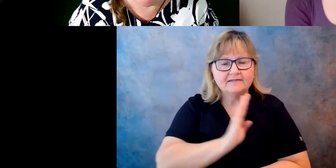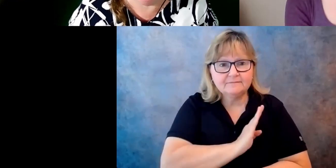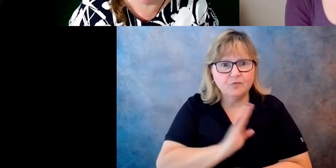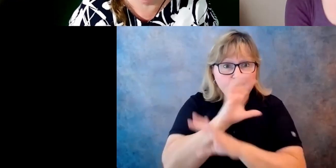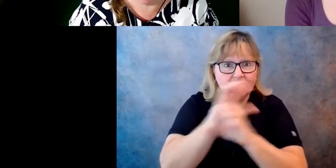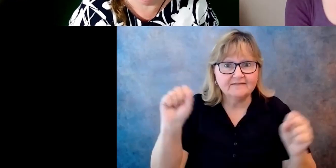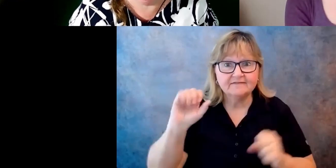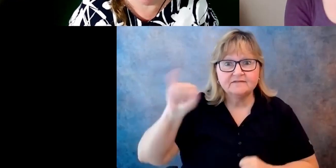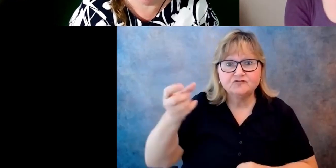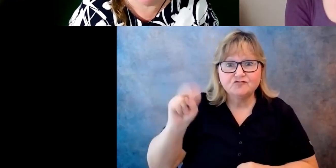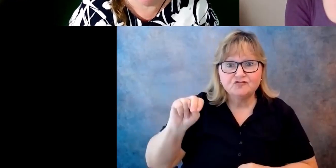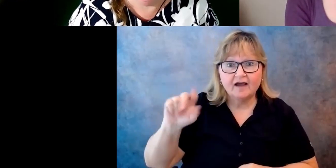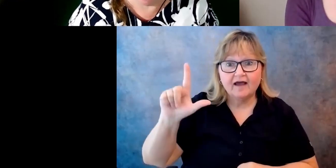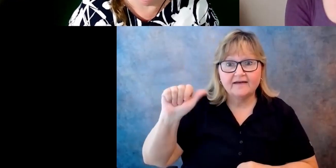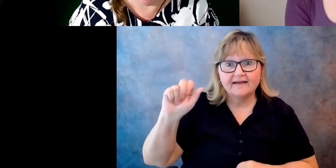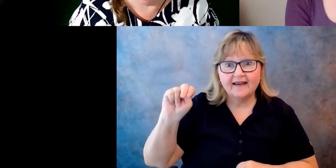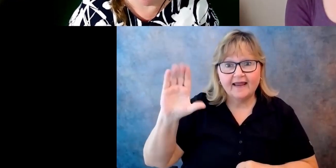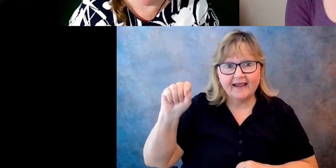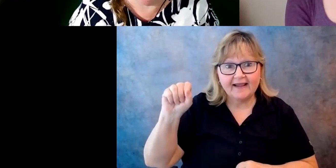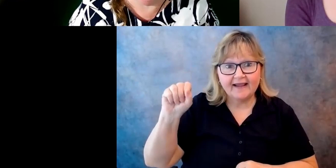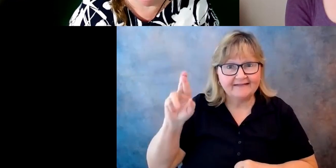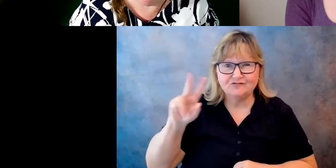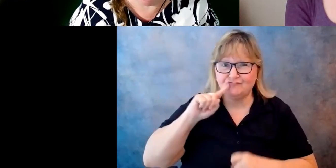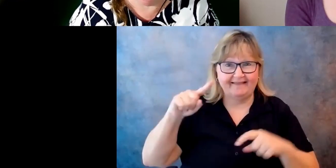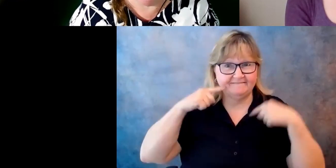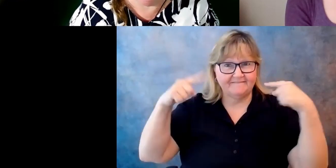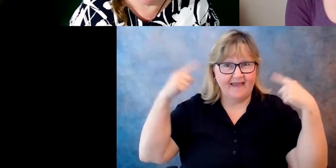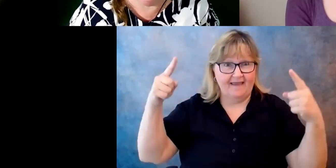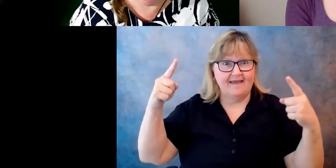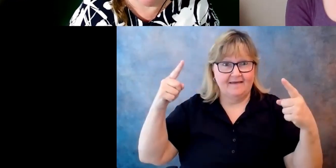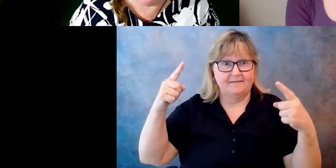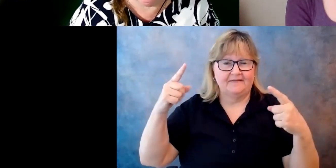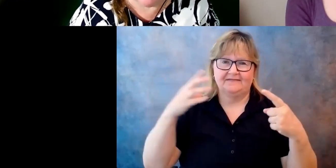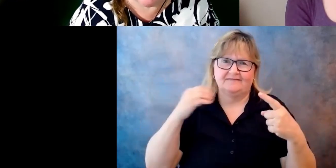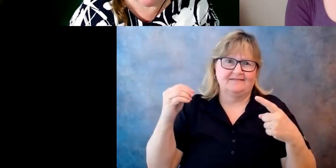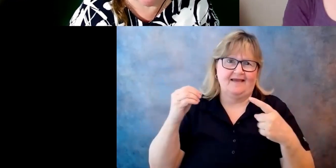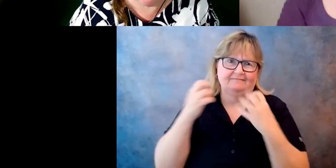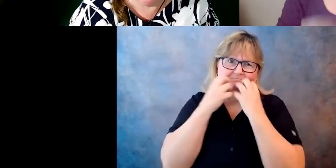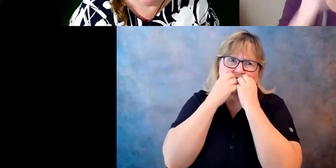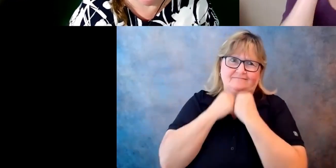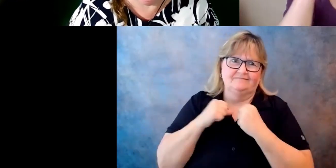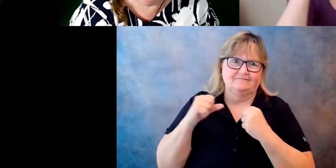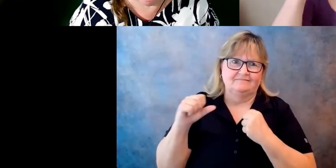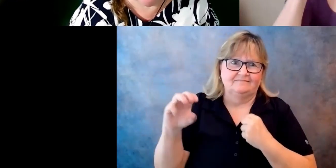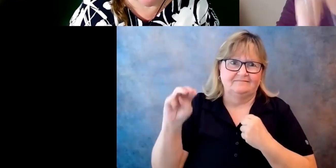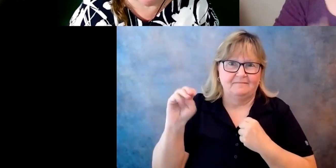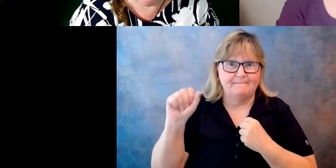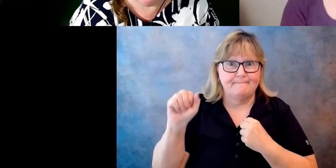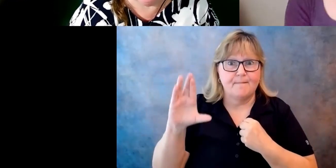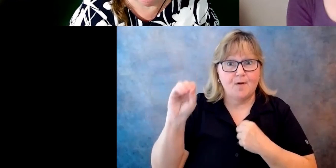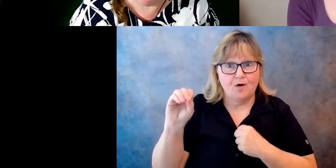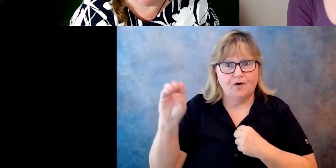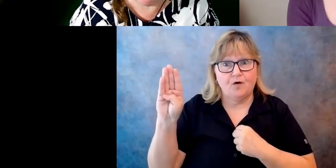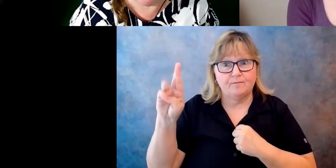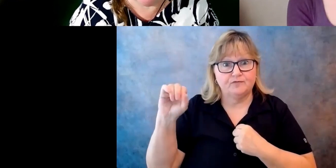Lancaster, the very famous and much-loved Marco Bristow, and our current president